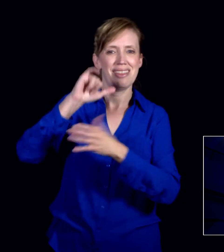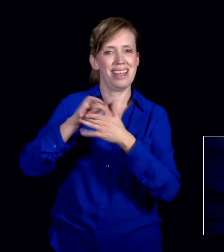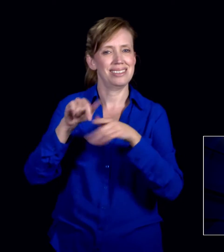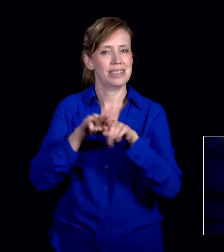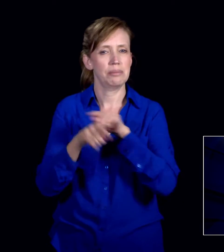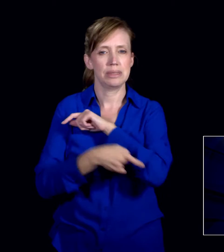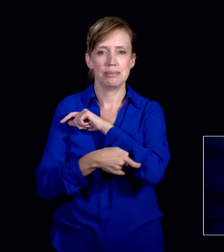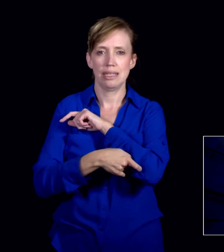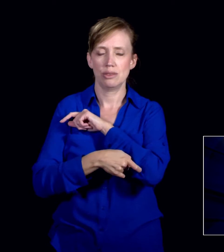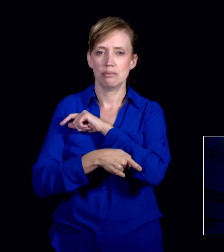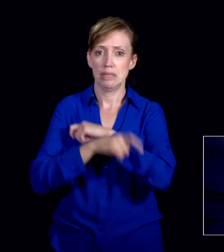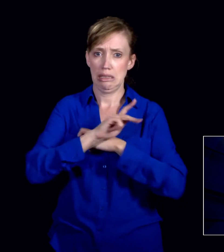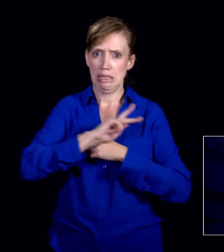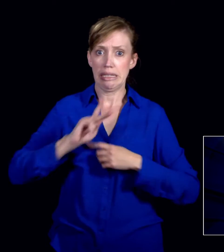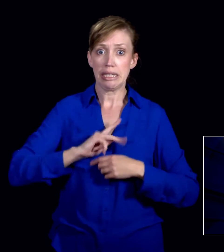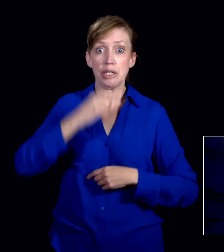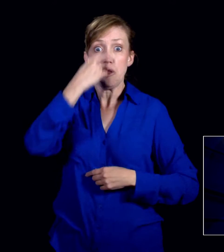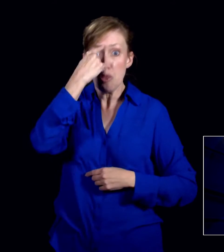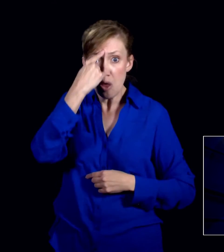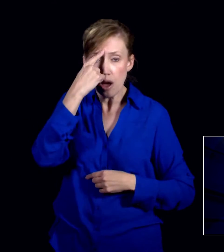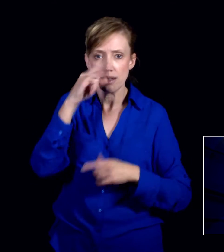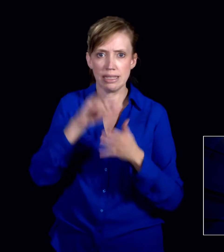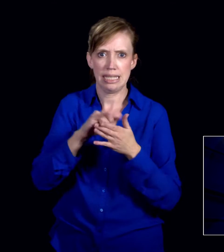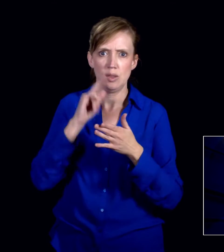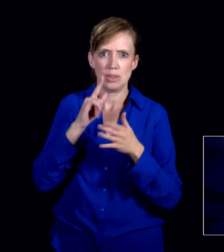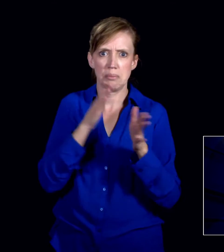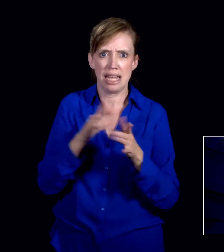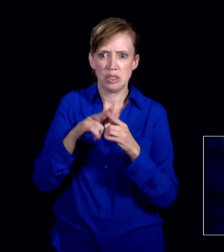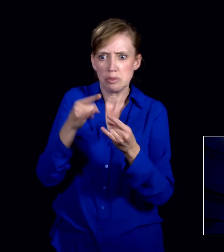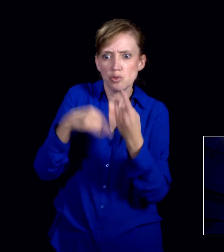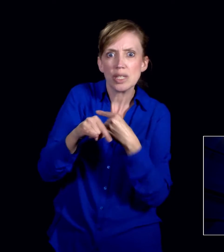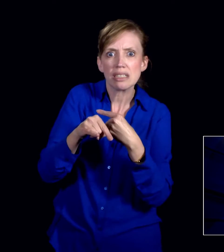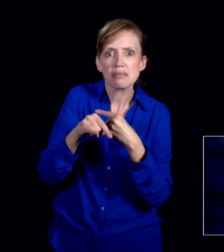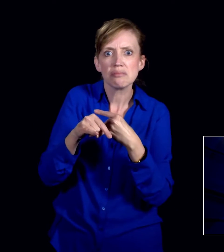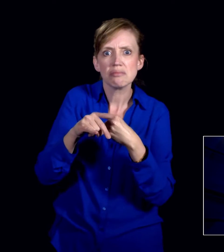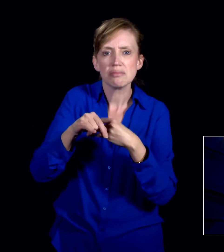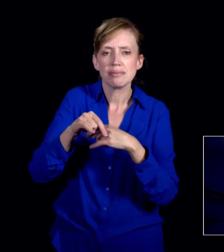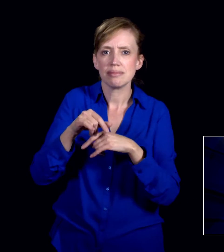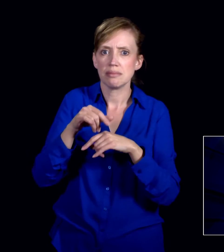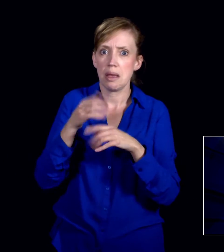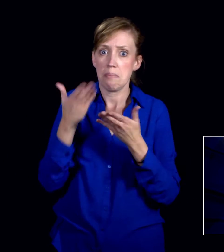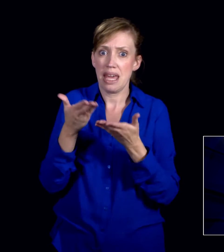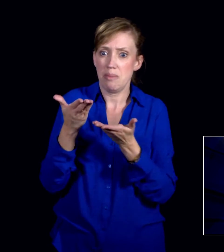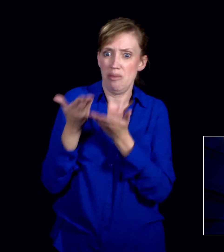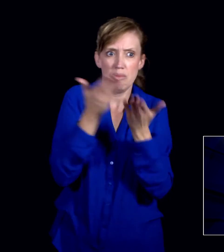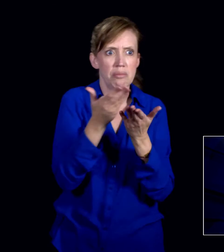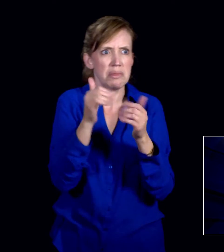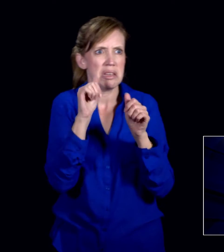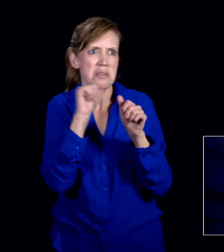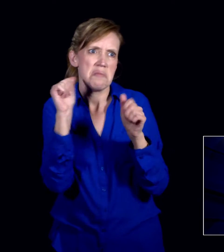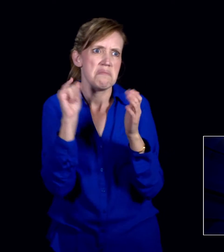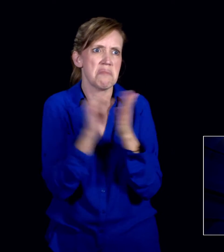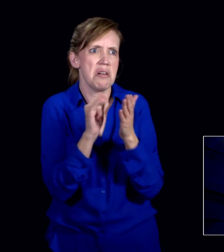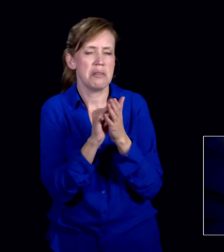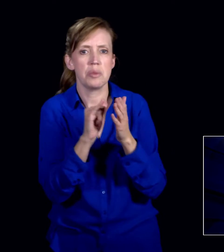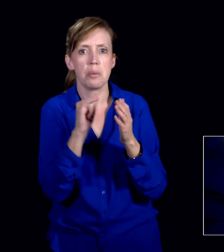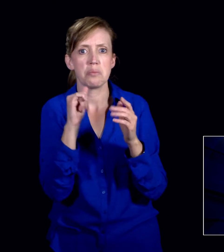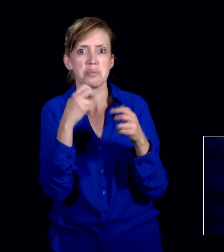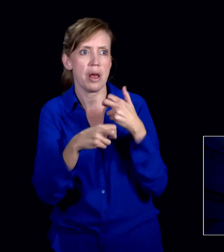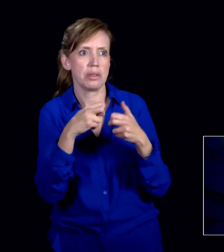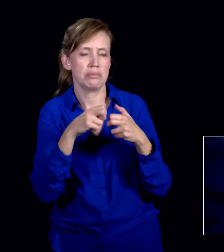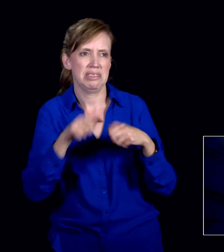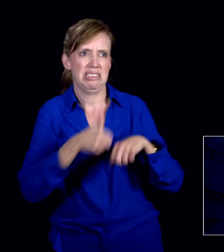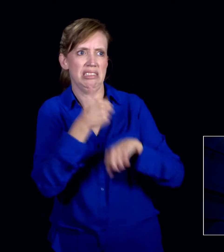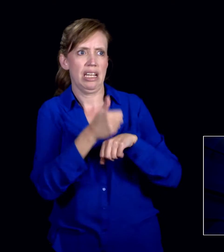the temptation to do that. King Joram saw this as a setup. Naaman coming to him with an impossible problem that the king couldn't resolve,